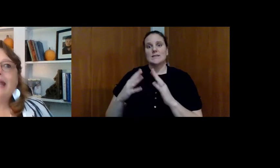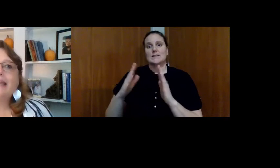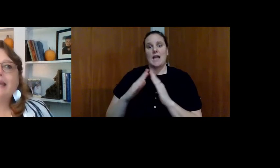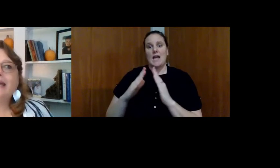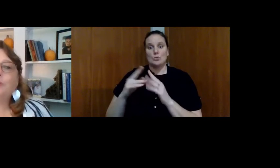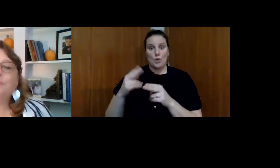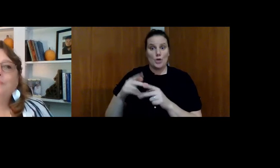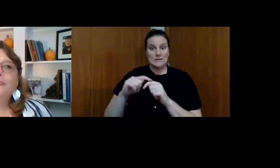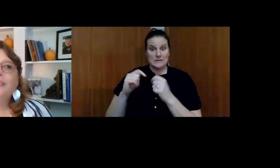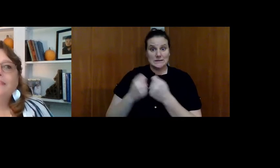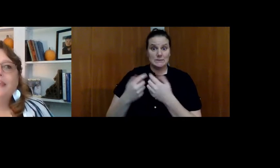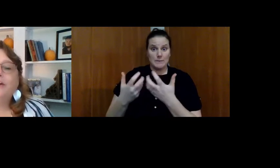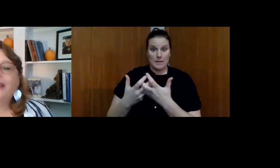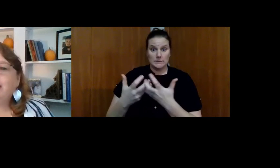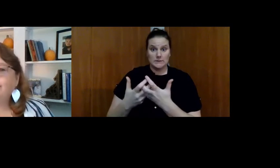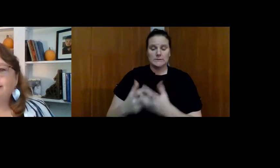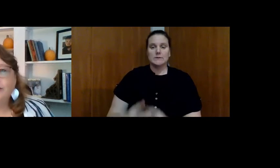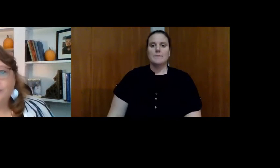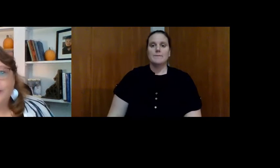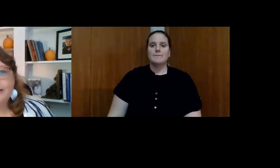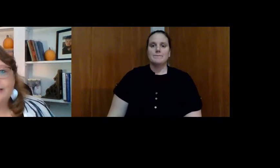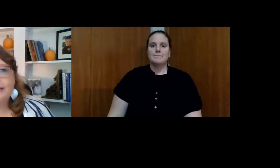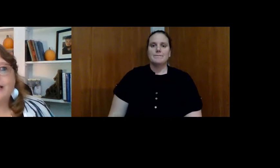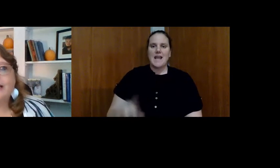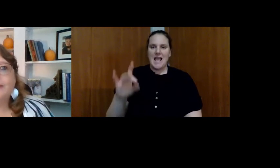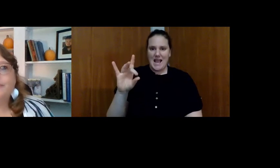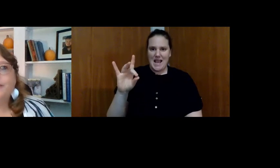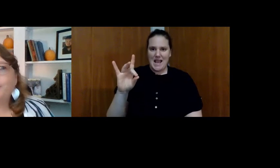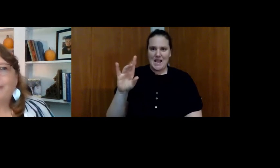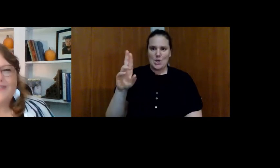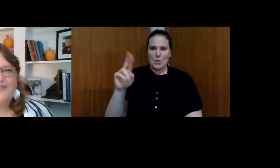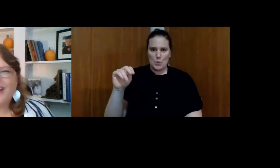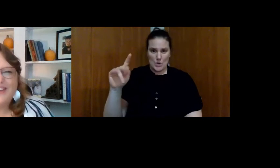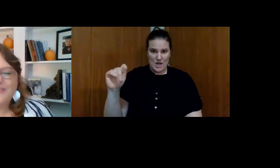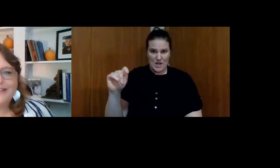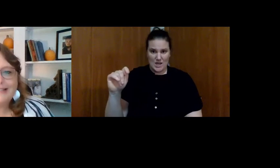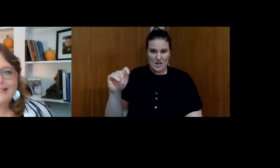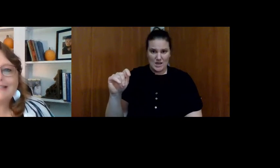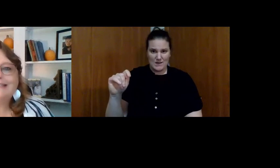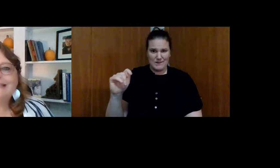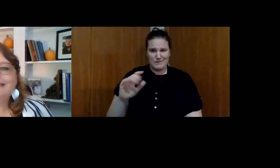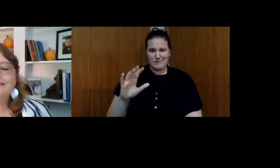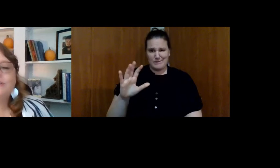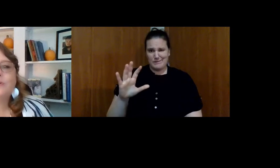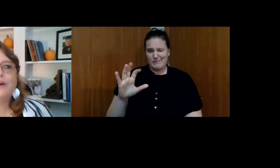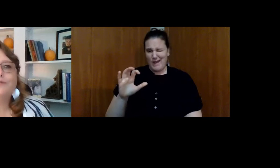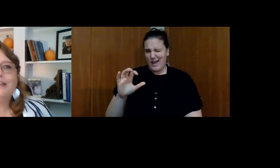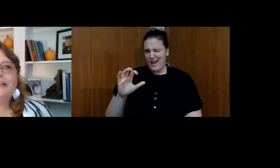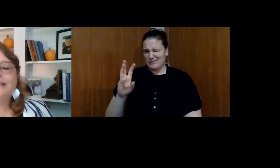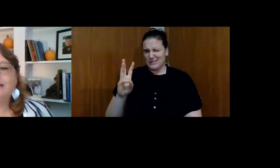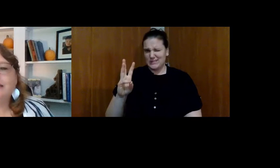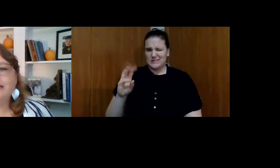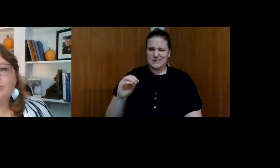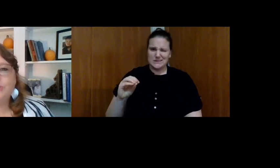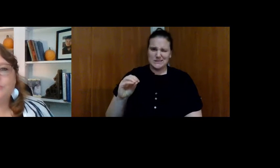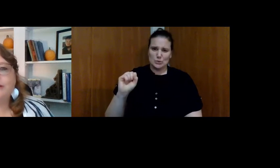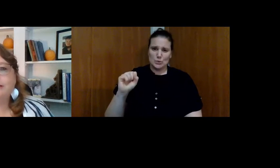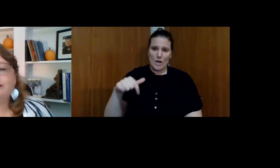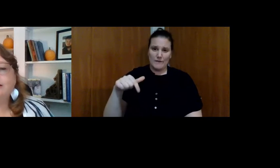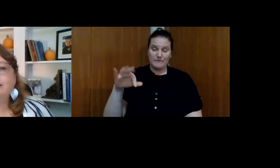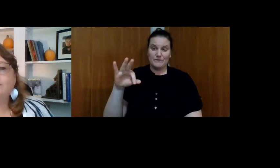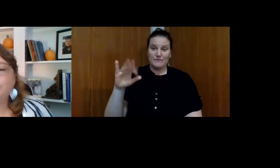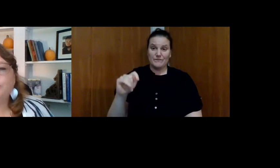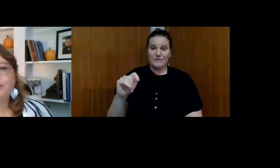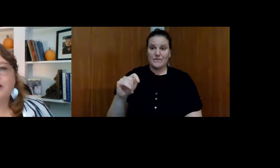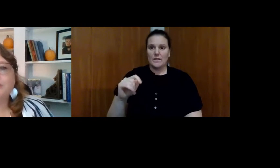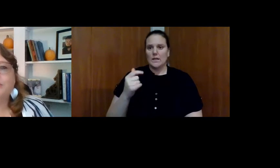and there are eight little units. There are about 560 square feet in each unit,